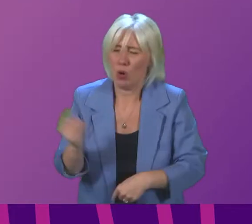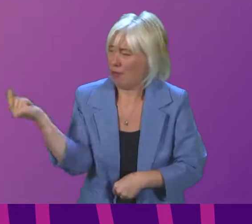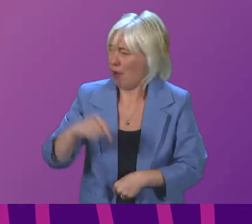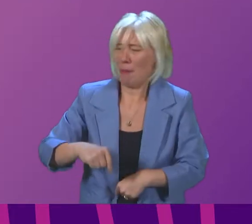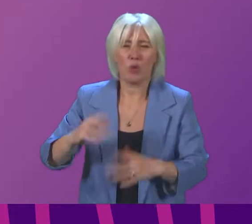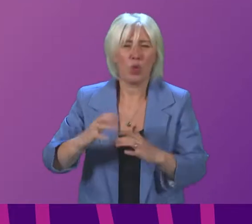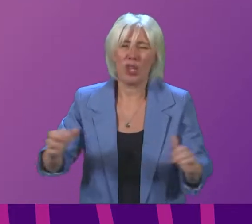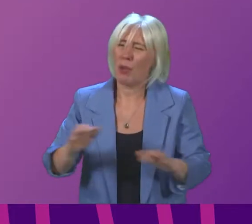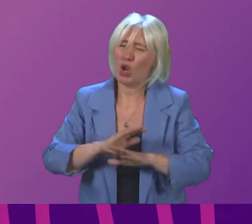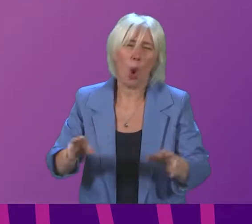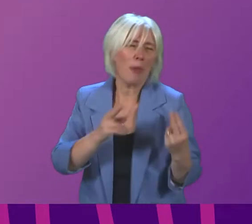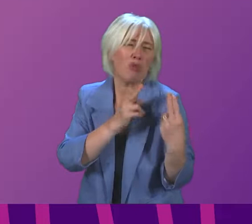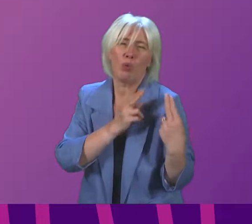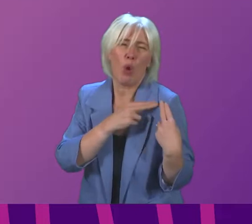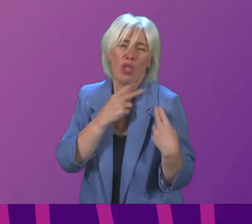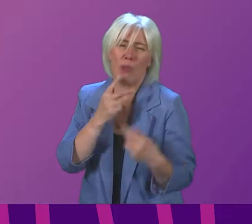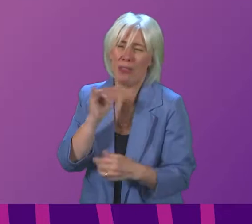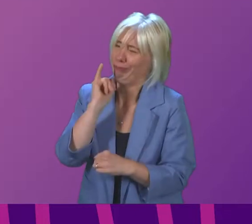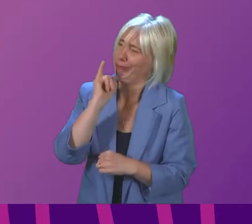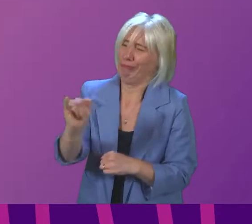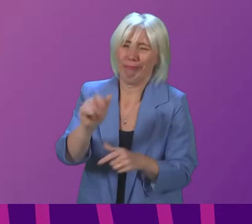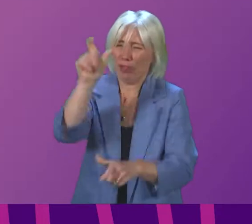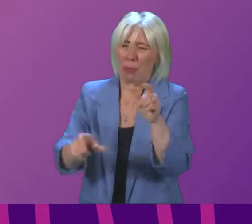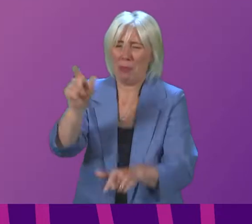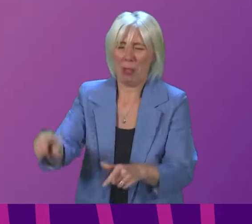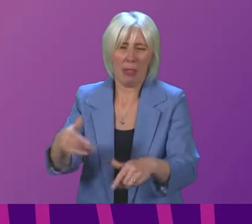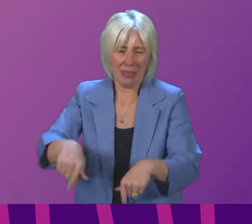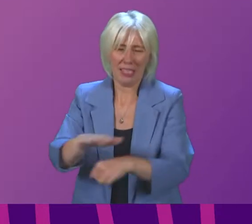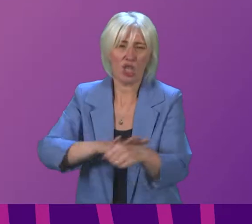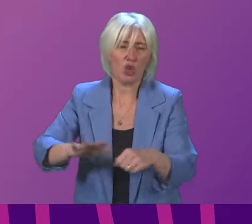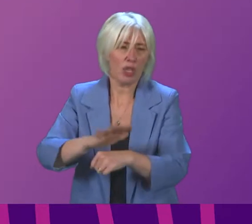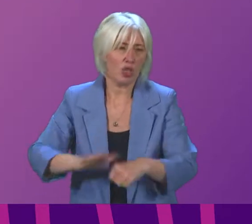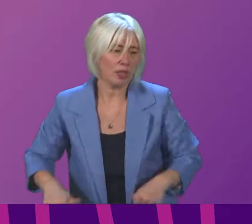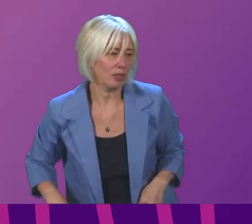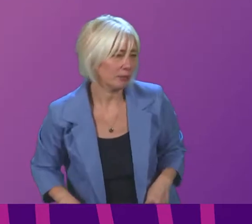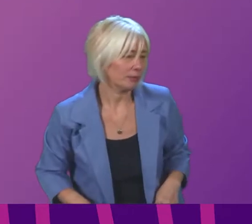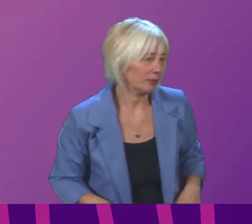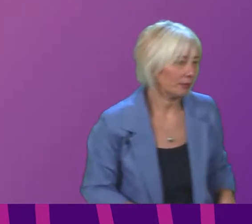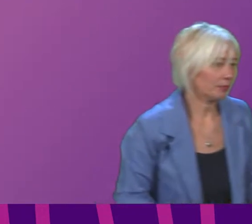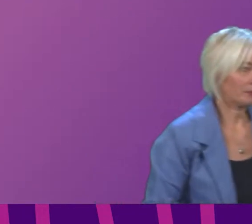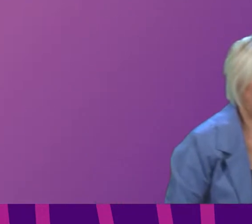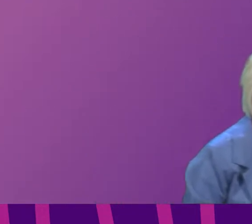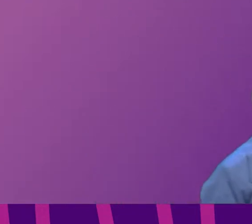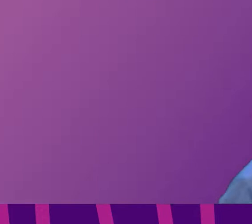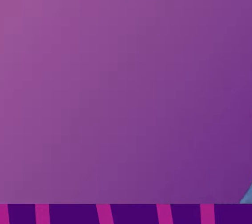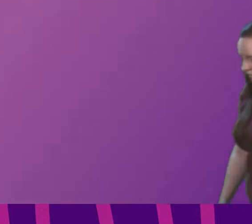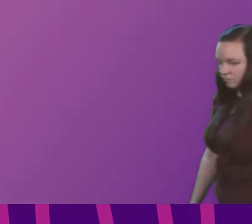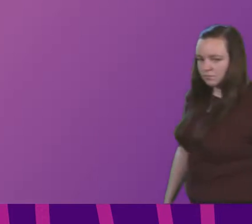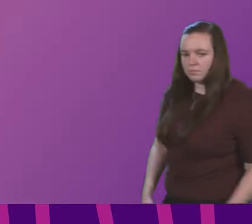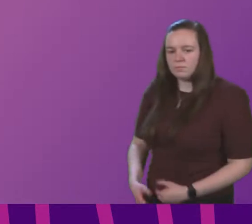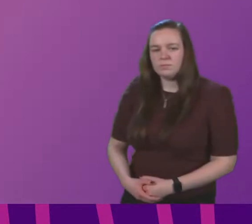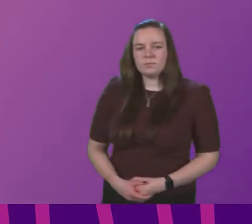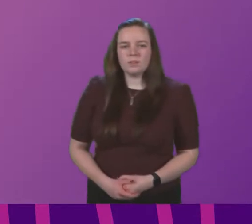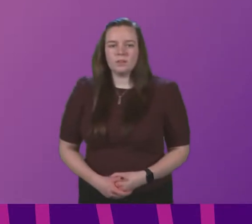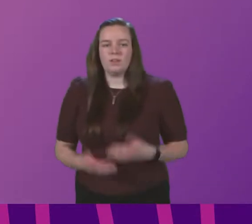chamber and irresponsibly mischaracterise the situation Stuart McMillan to be followed by Tess White Thank you for saying